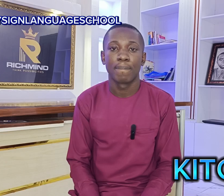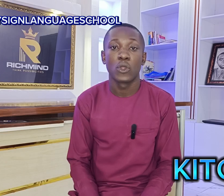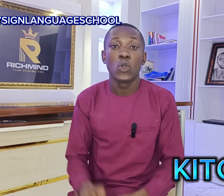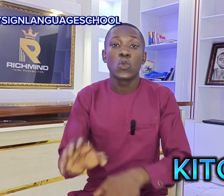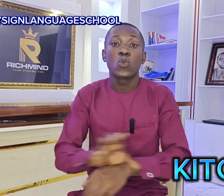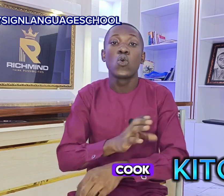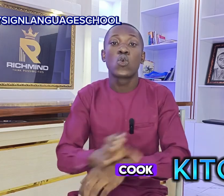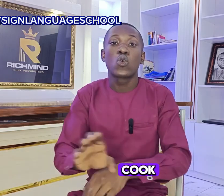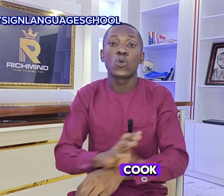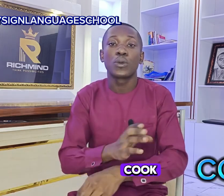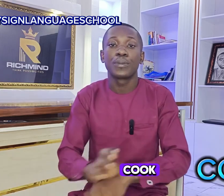cook